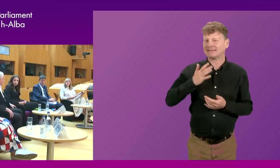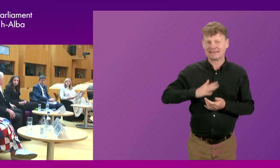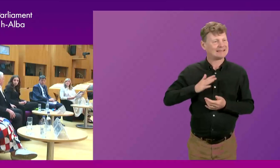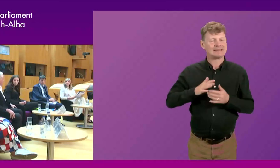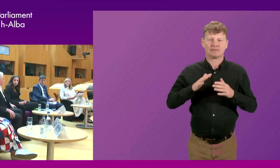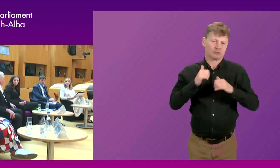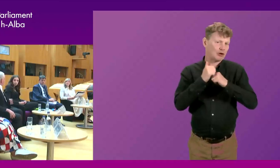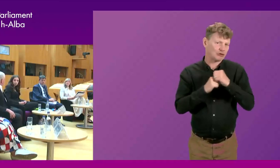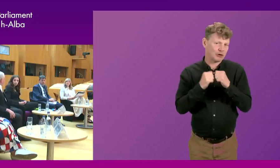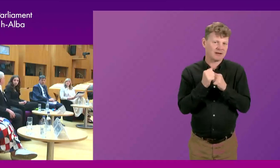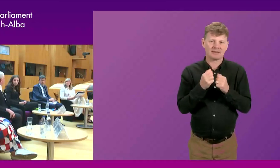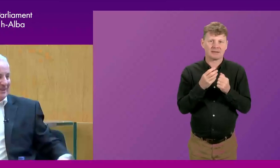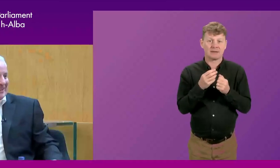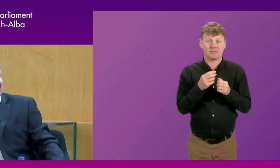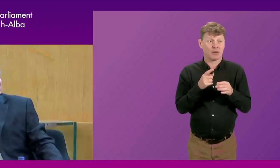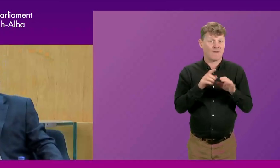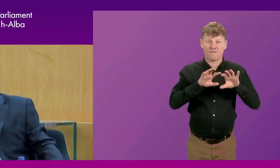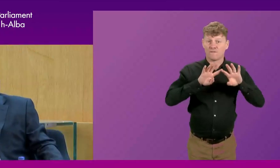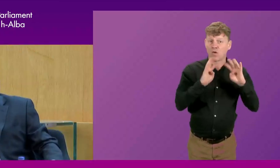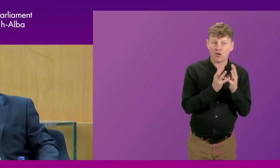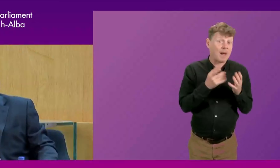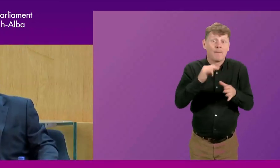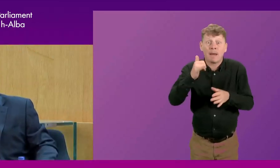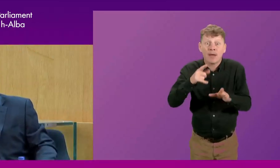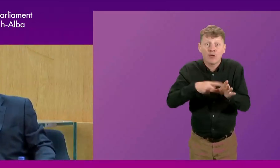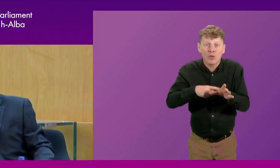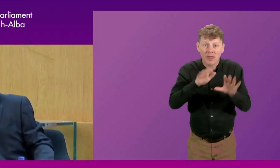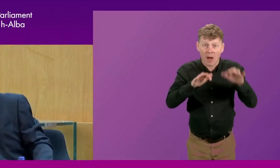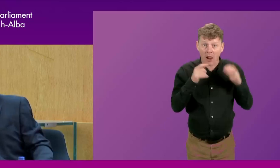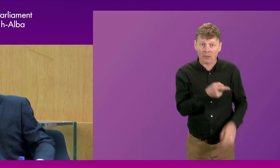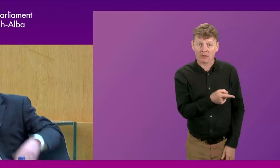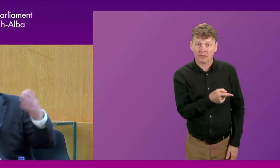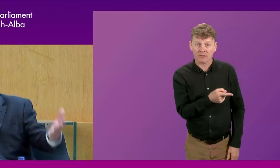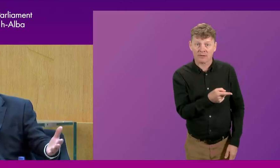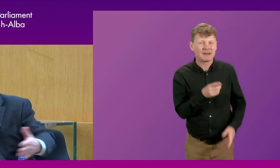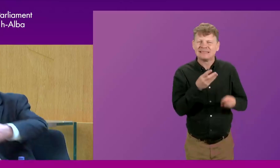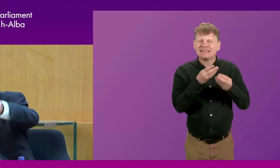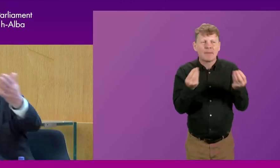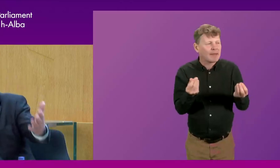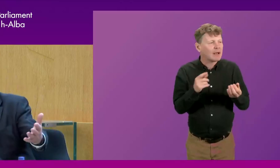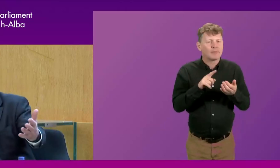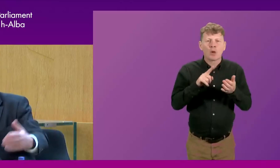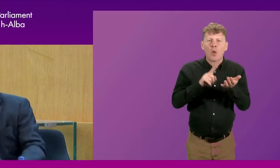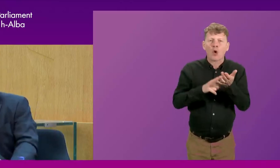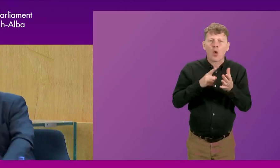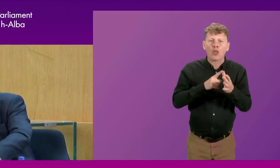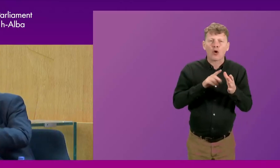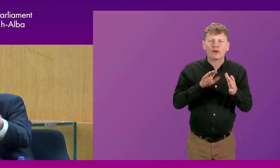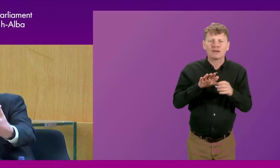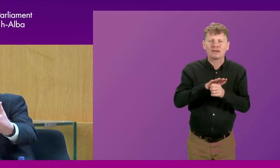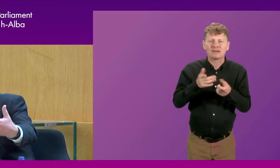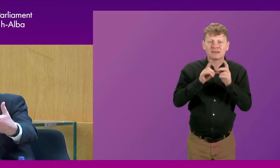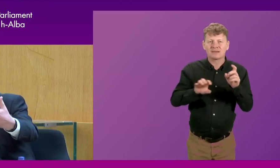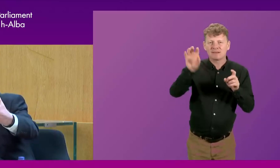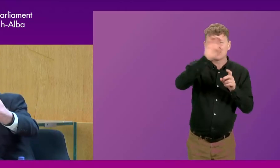Scotland. Maybe it's the youth parliament, but maybe something, something else involving the local authorities and other interests, but